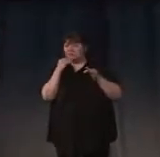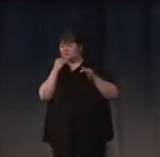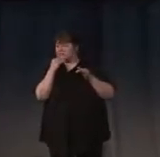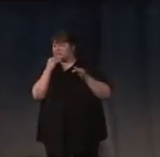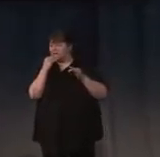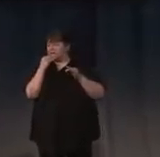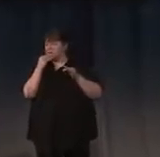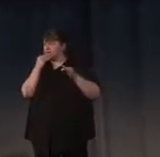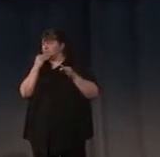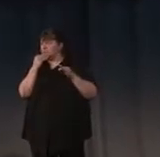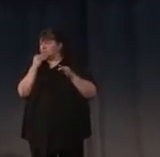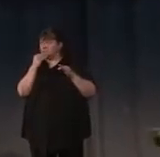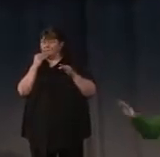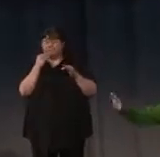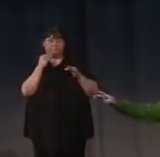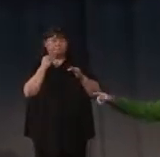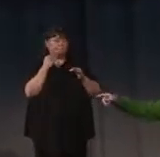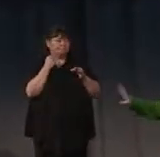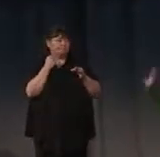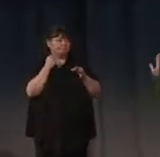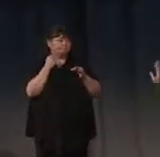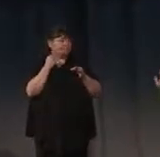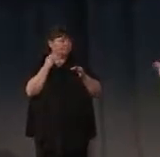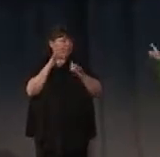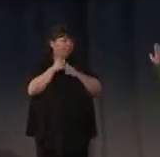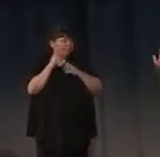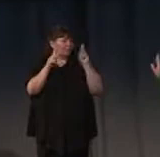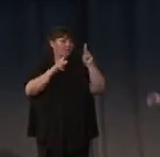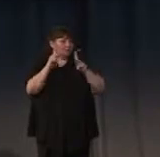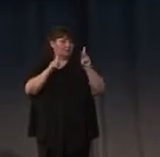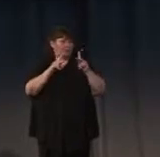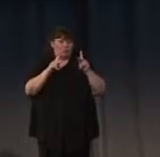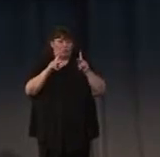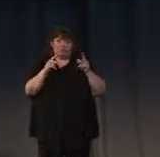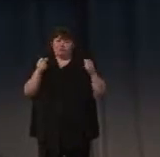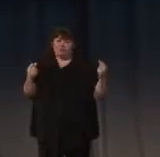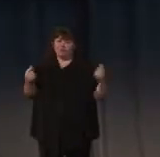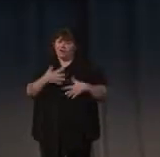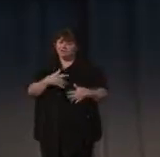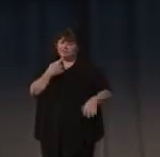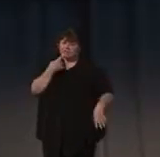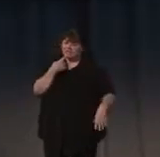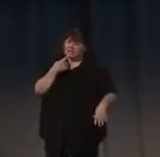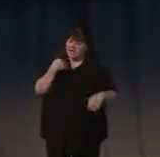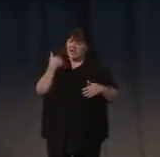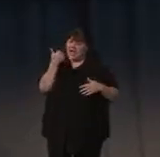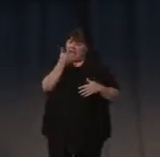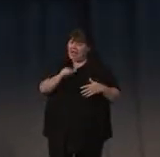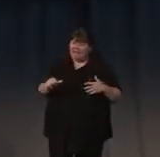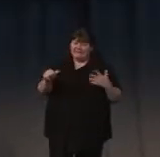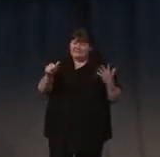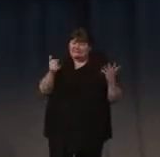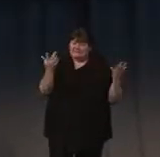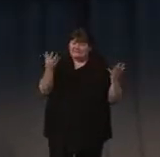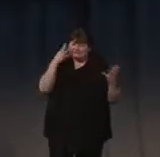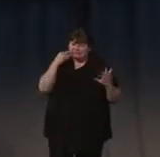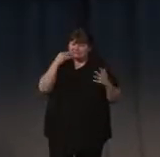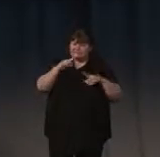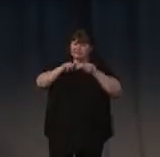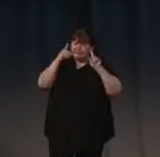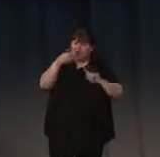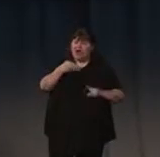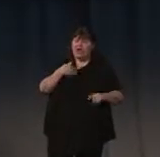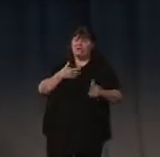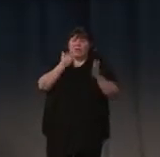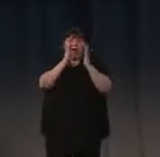or getting out and you suggested then that people were frightened. Is there some difference there? I mean, have you asked